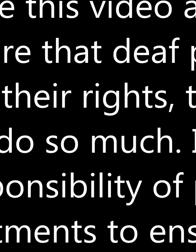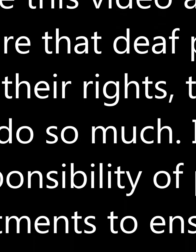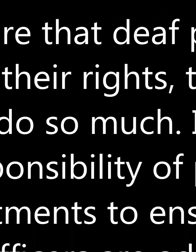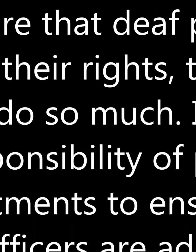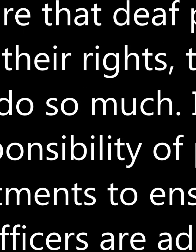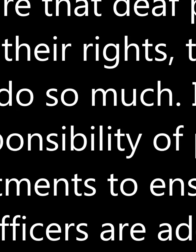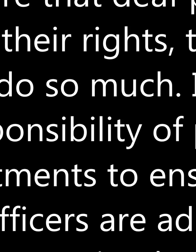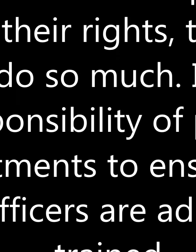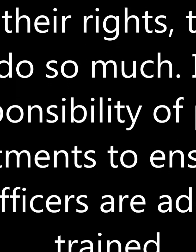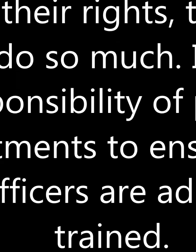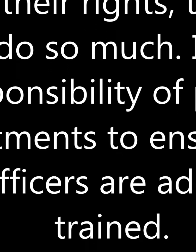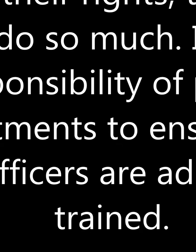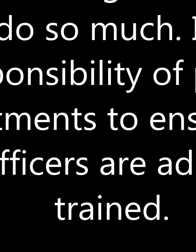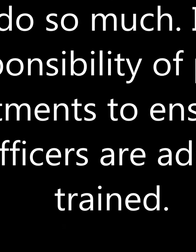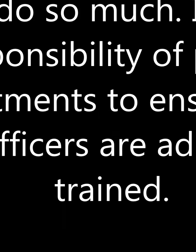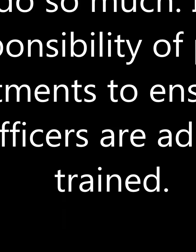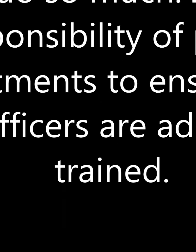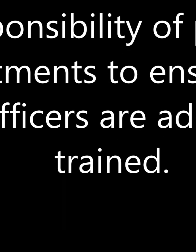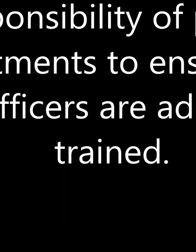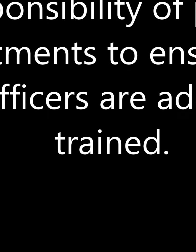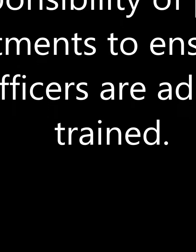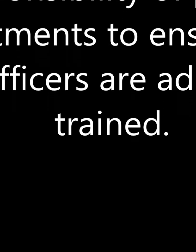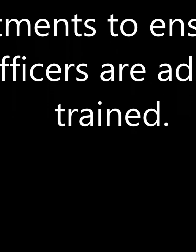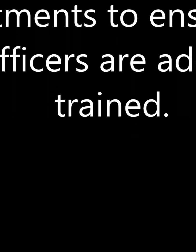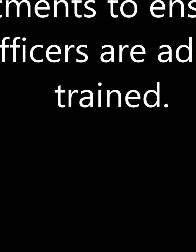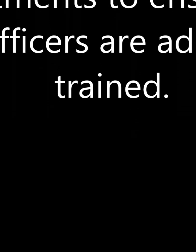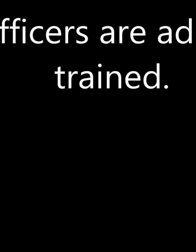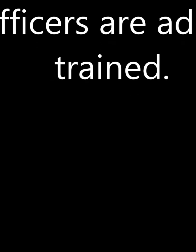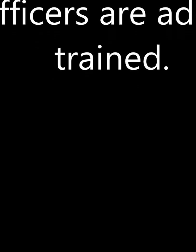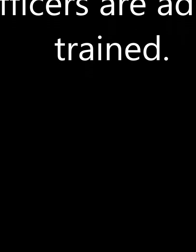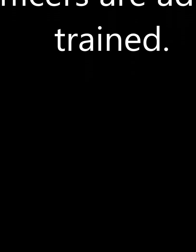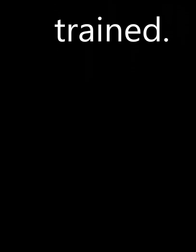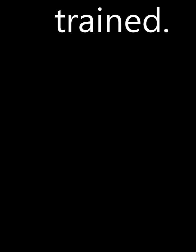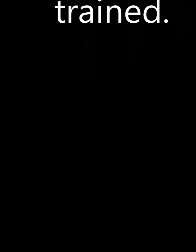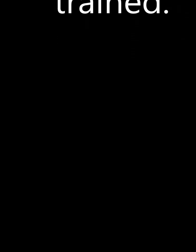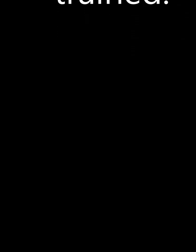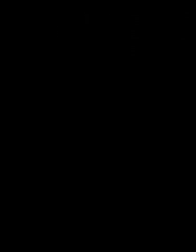our You